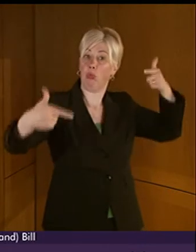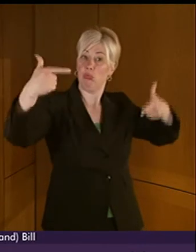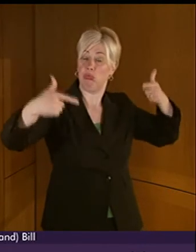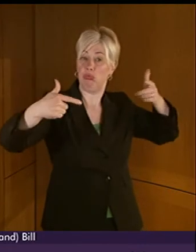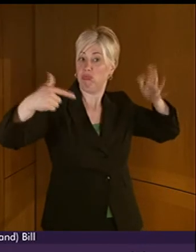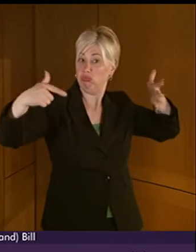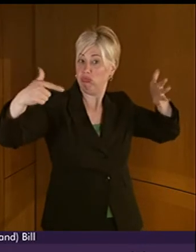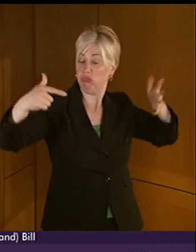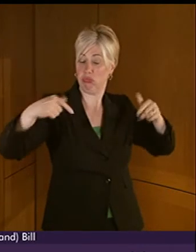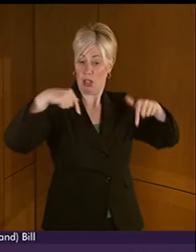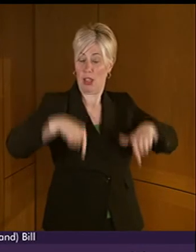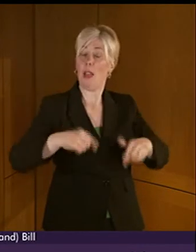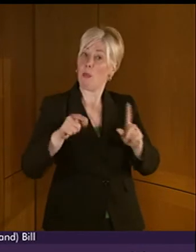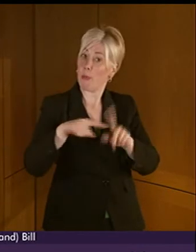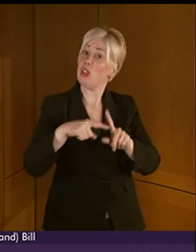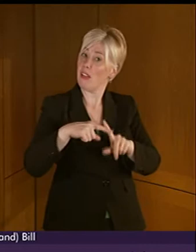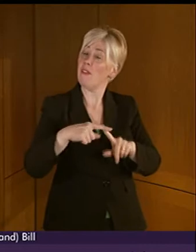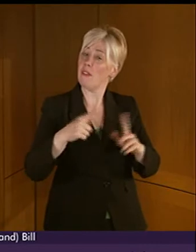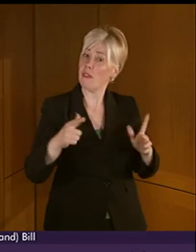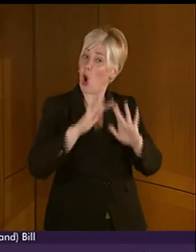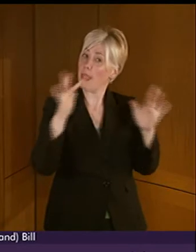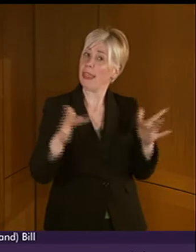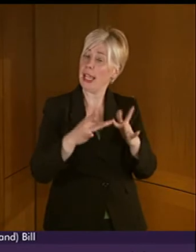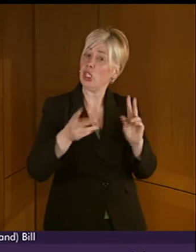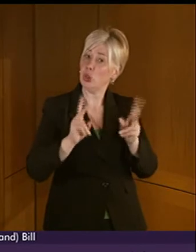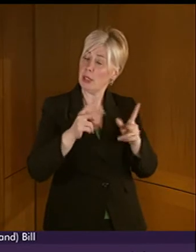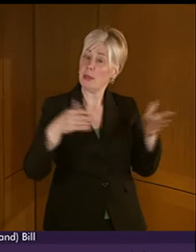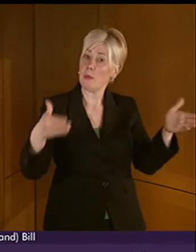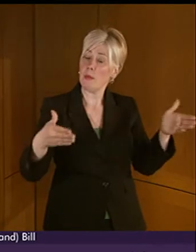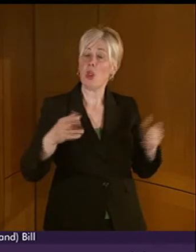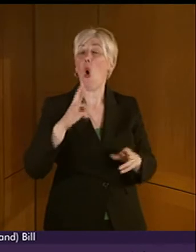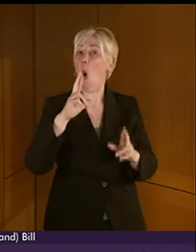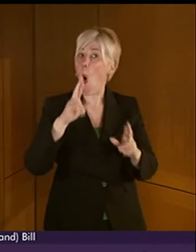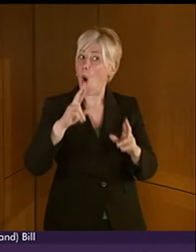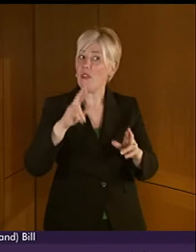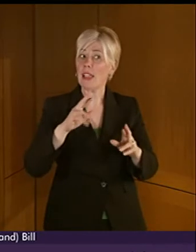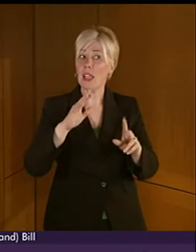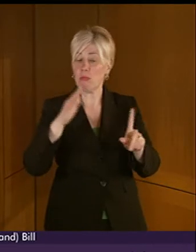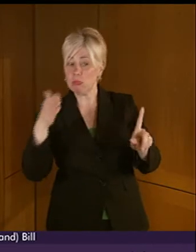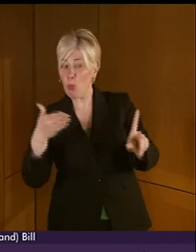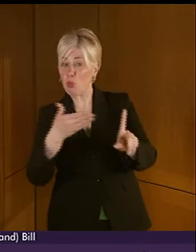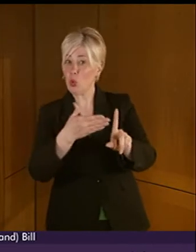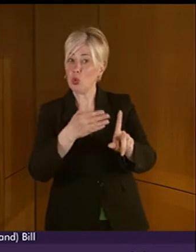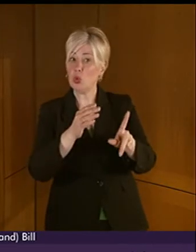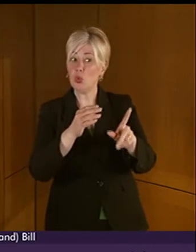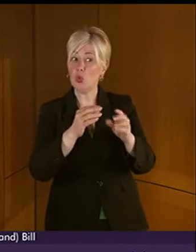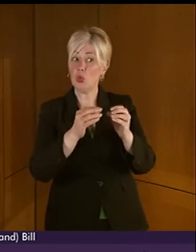of public services in Scotland is a positive one. I believe and hope that their approach to BSL is one that is encouraged by this Bill.